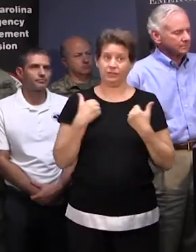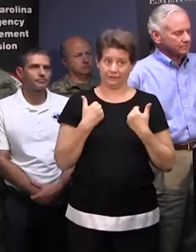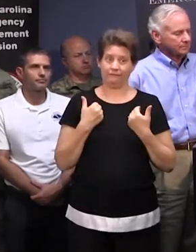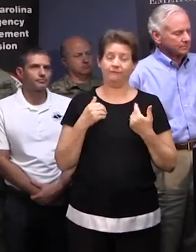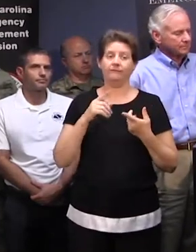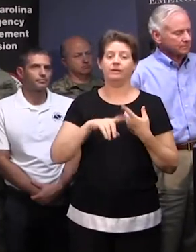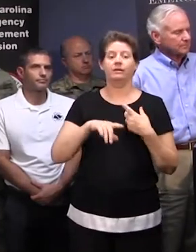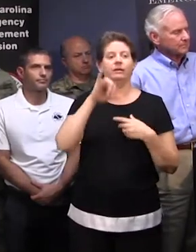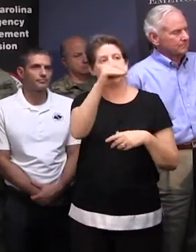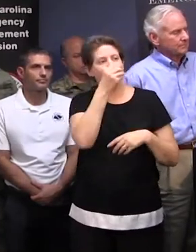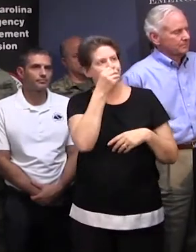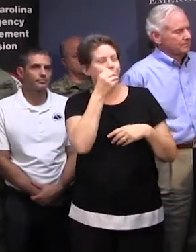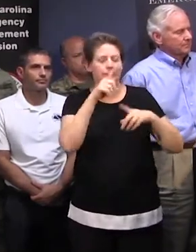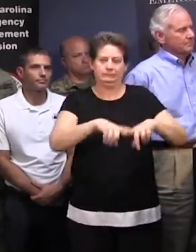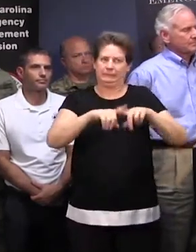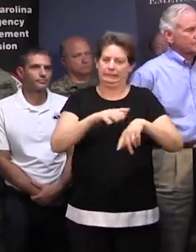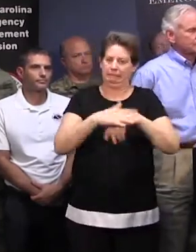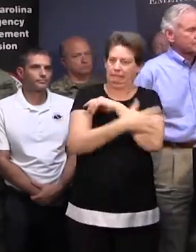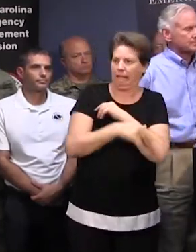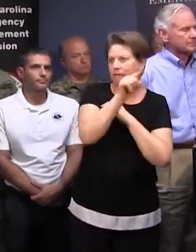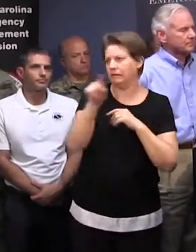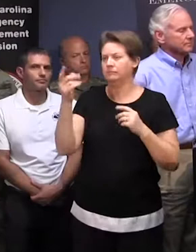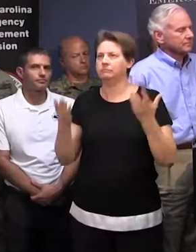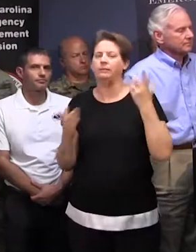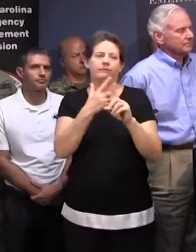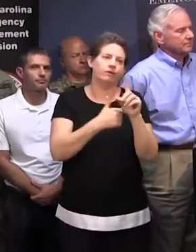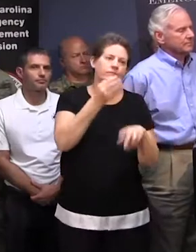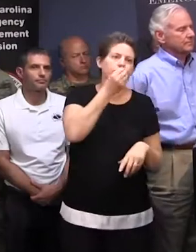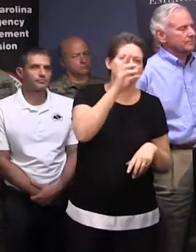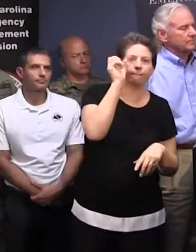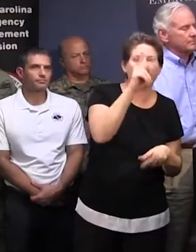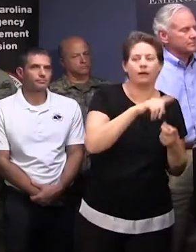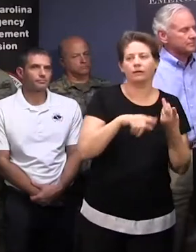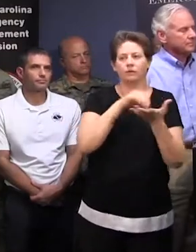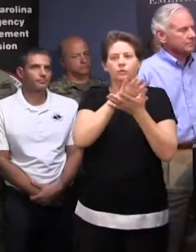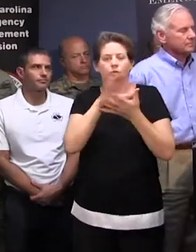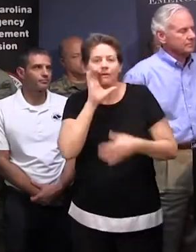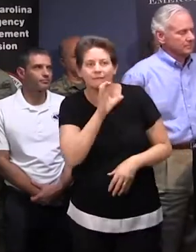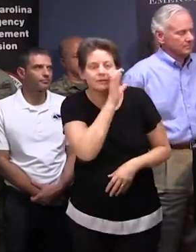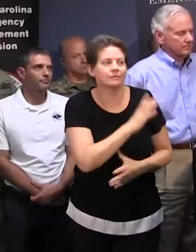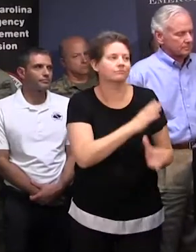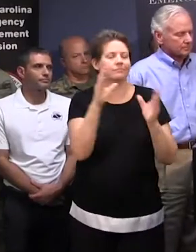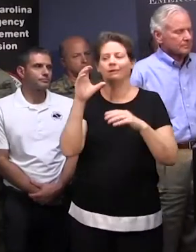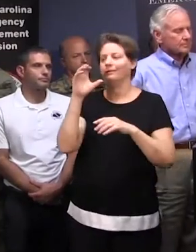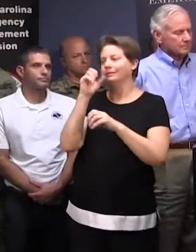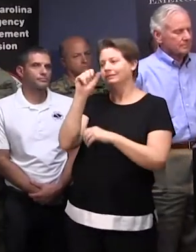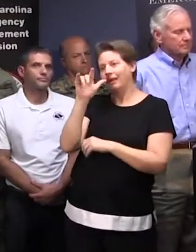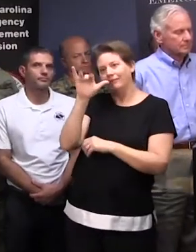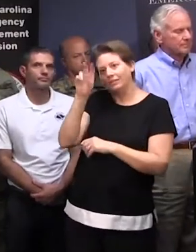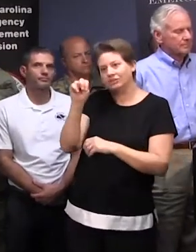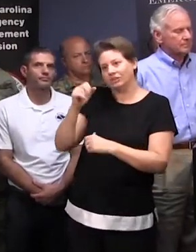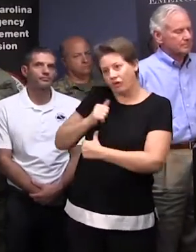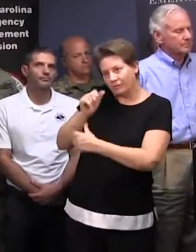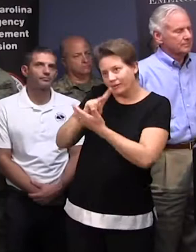sources of that food vary from county to county. It could be food bank, school cafeterias, Salvation Army kitchens, or